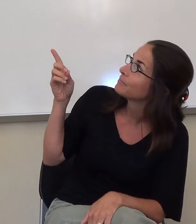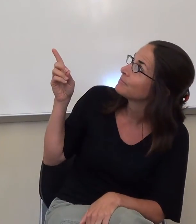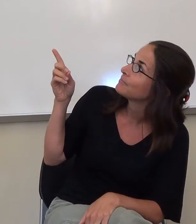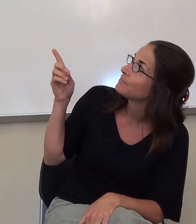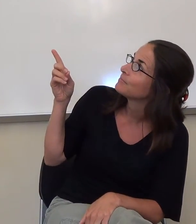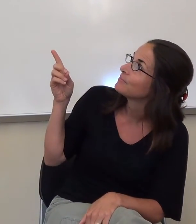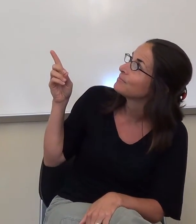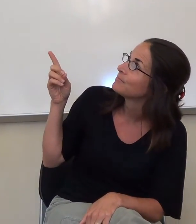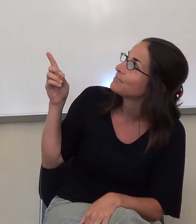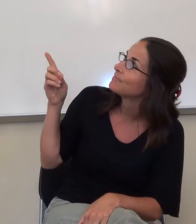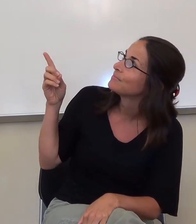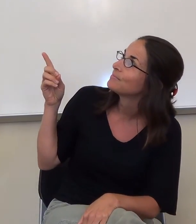Okay.